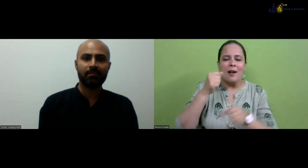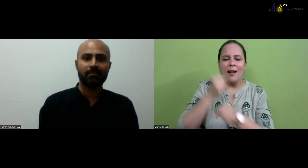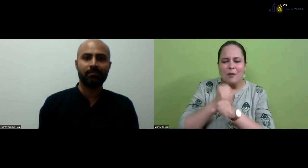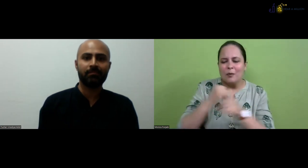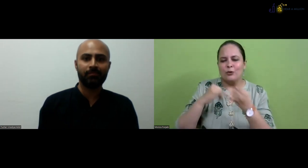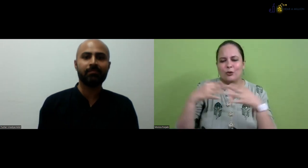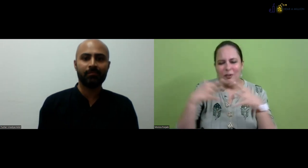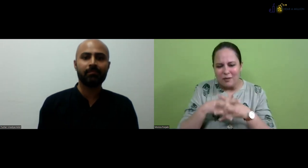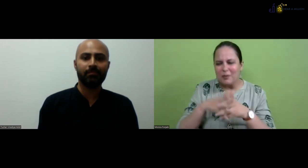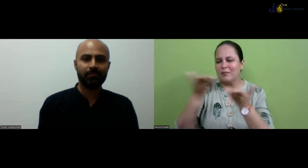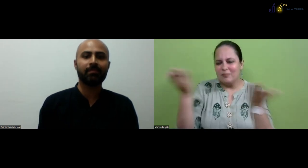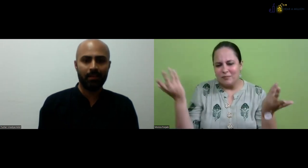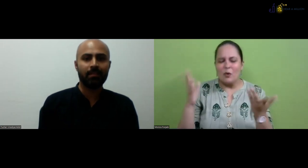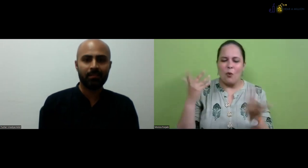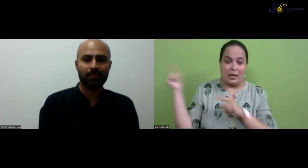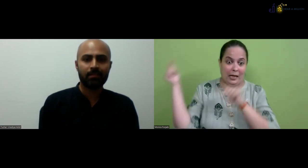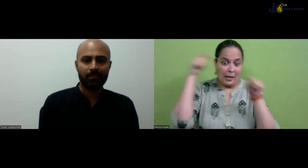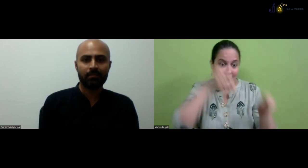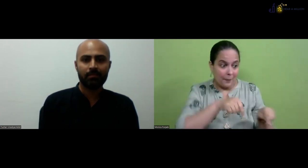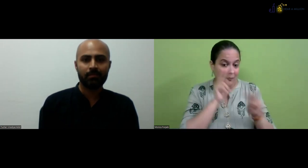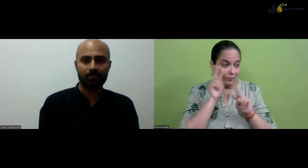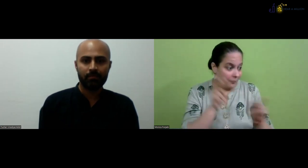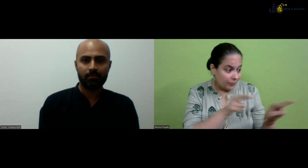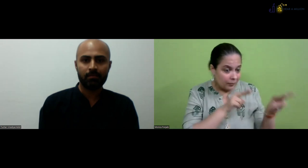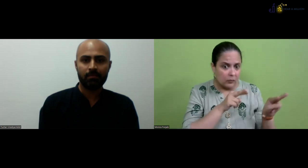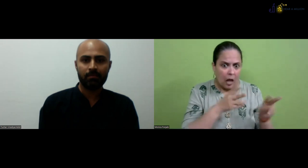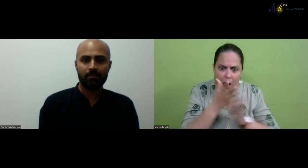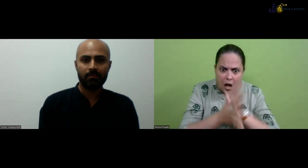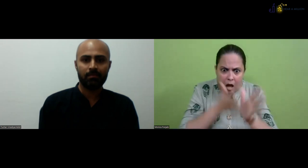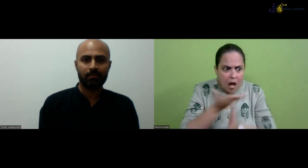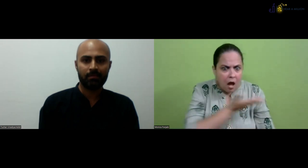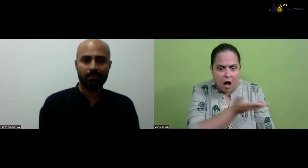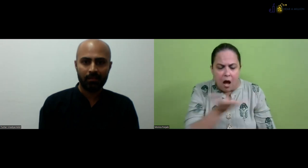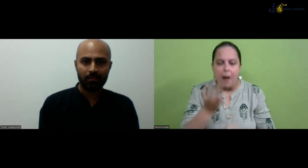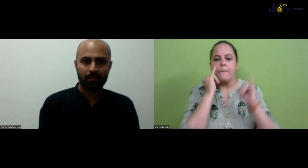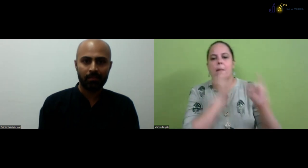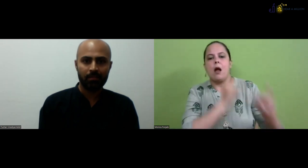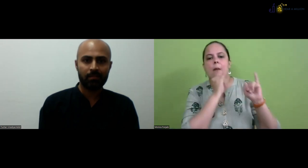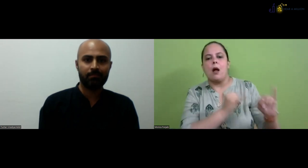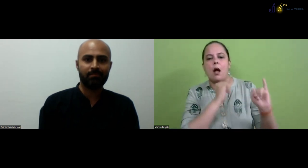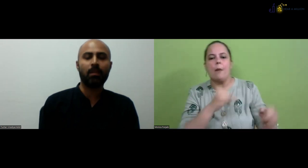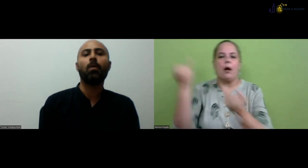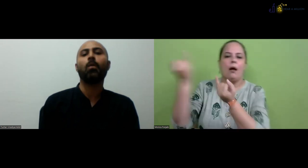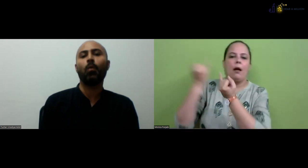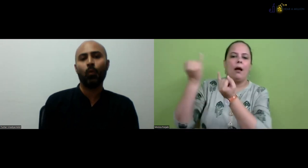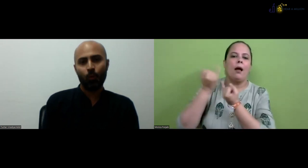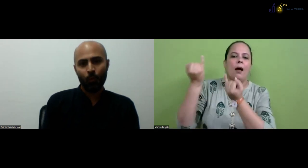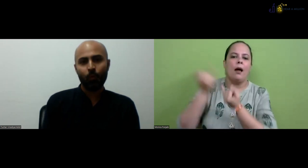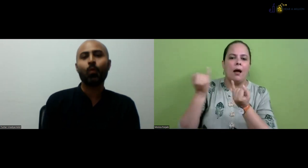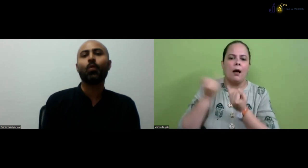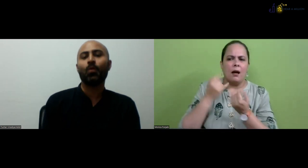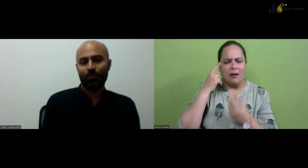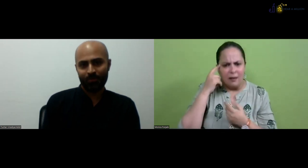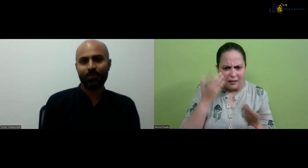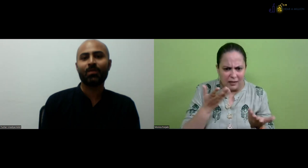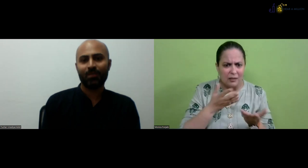people will get punished in social welfare department or any of the government sector. Well, they will come to the school and they will say, oh, people are